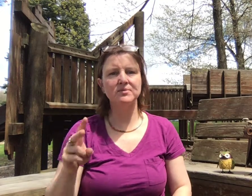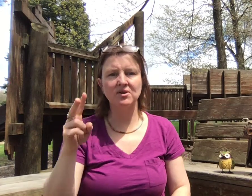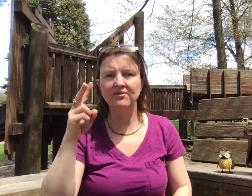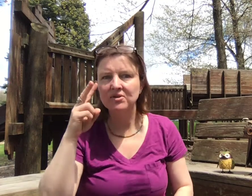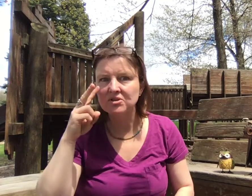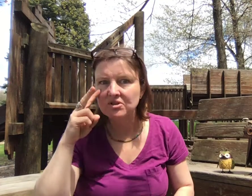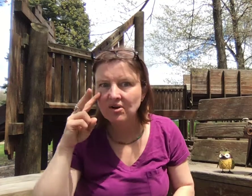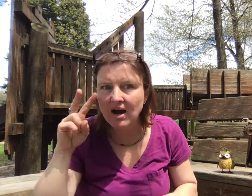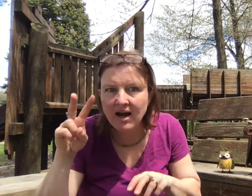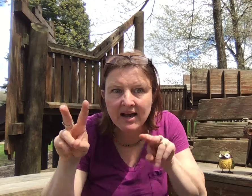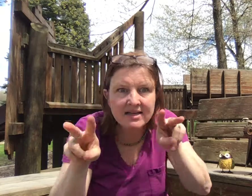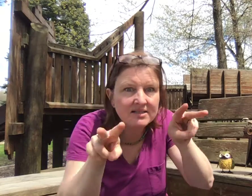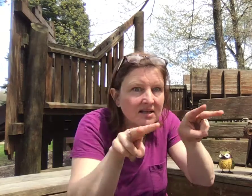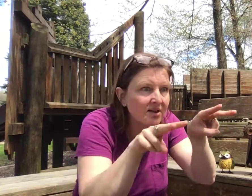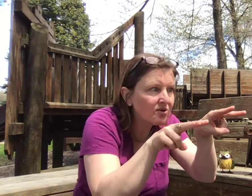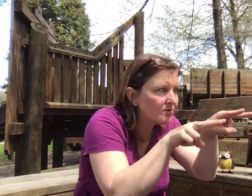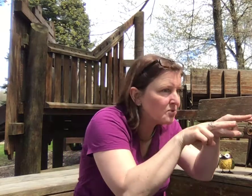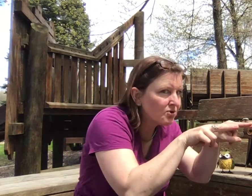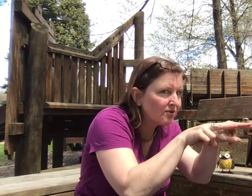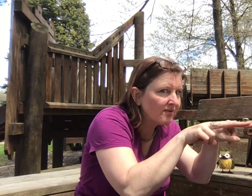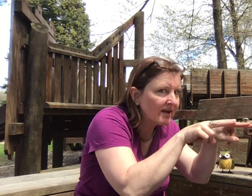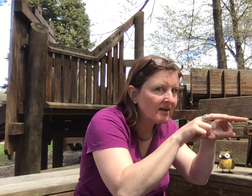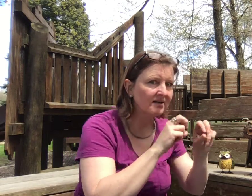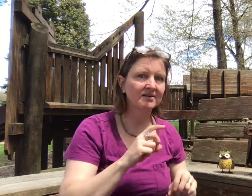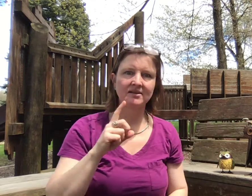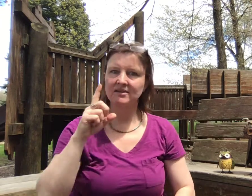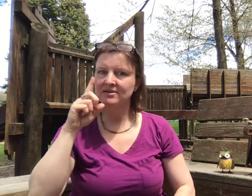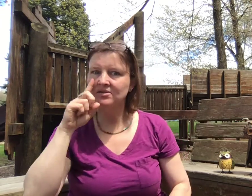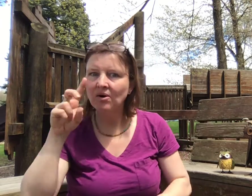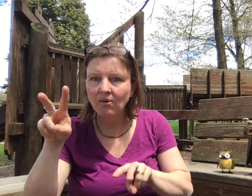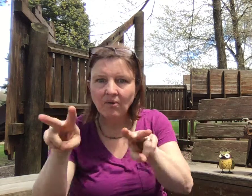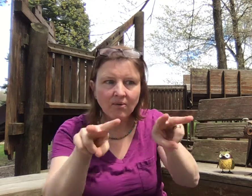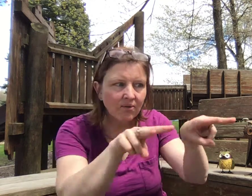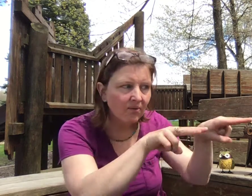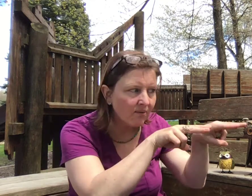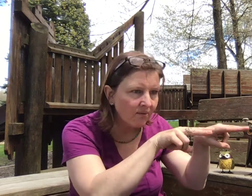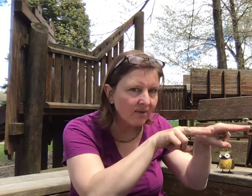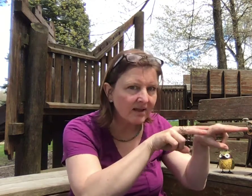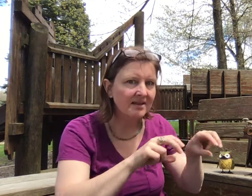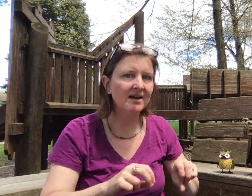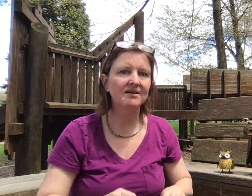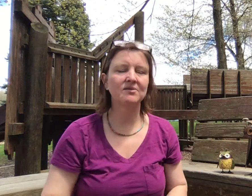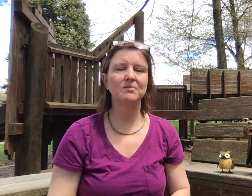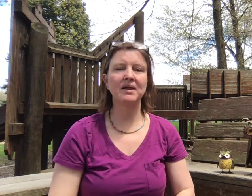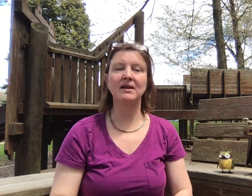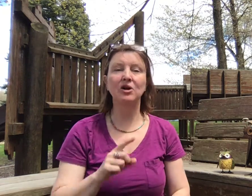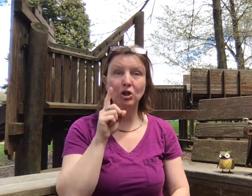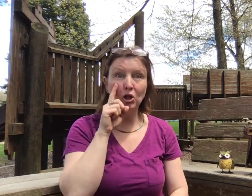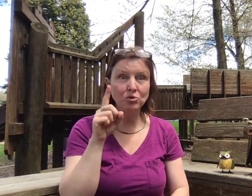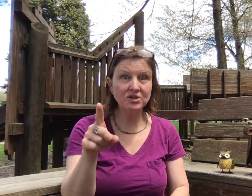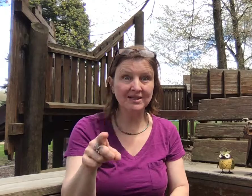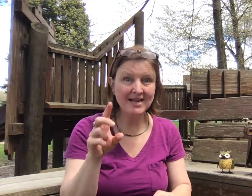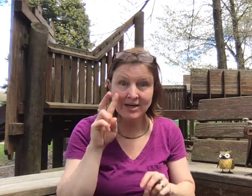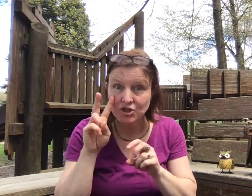observe. Which is your eyes and you're observing. So like that. You're paying close attention